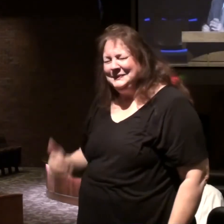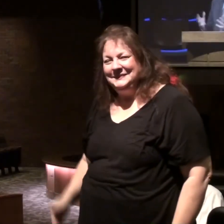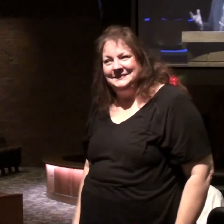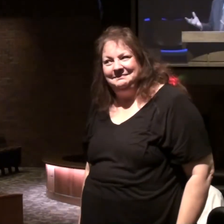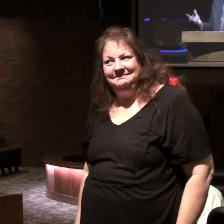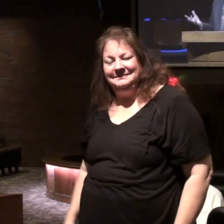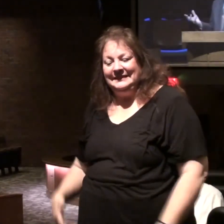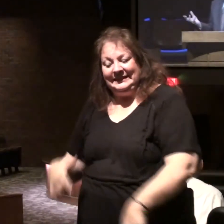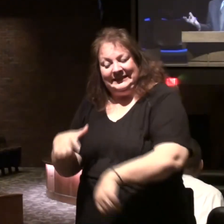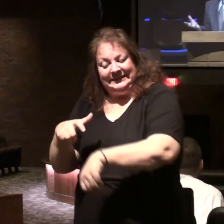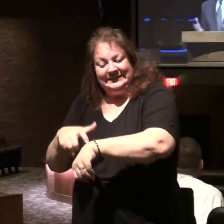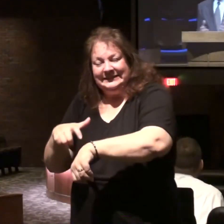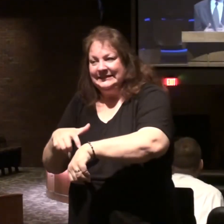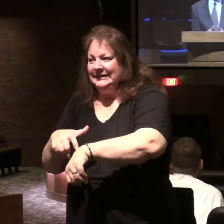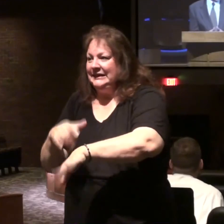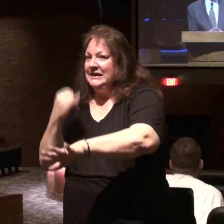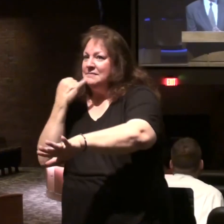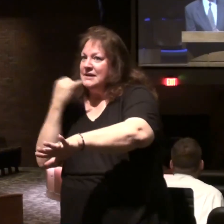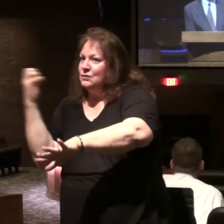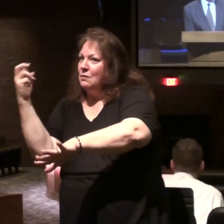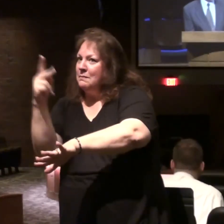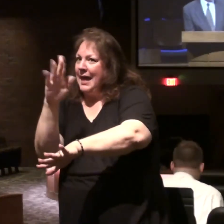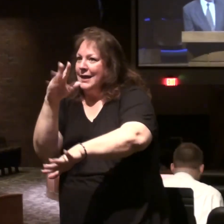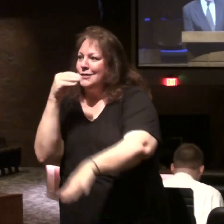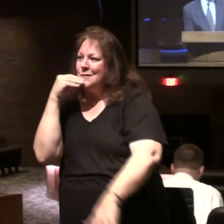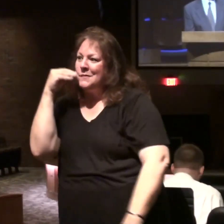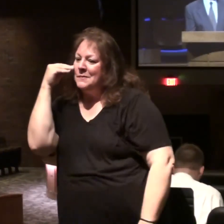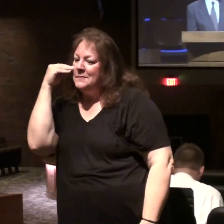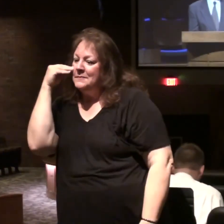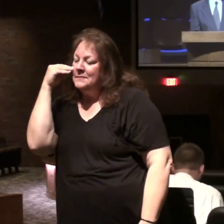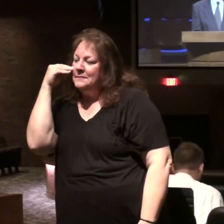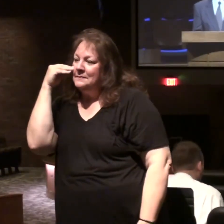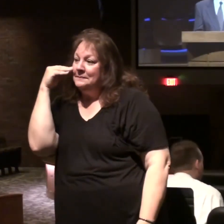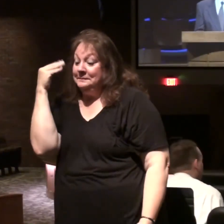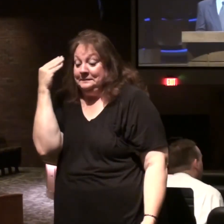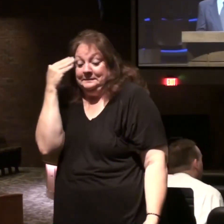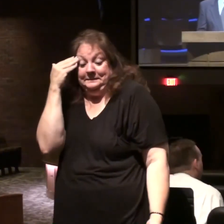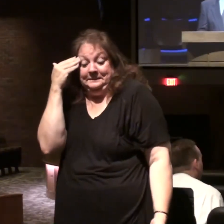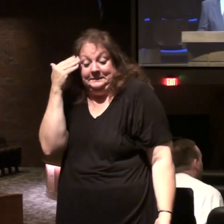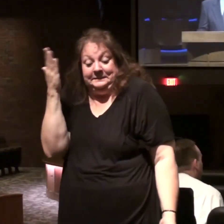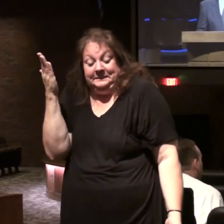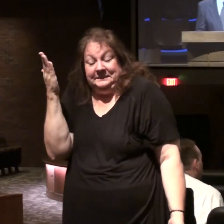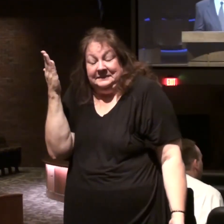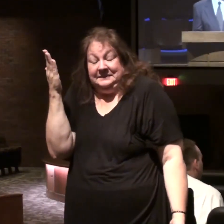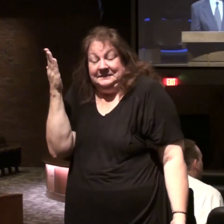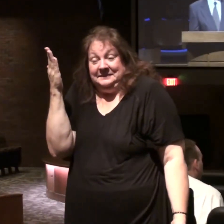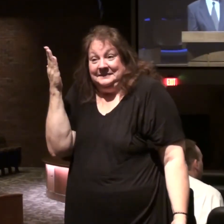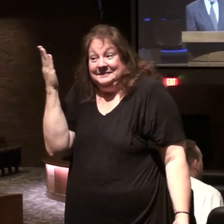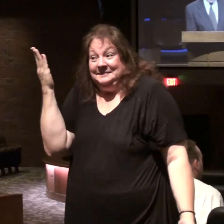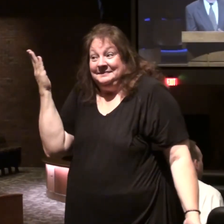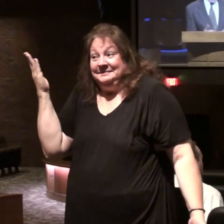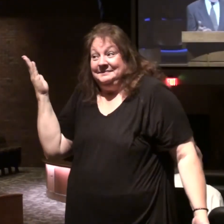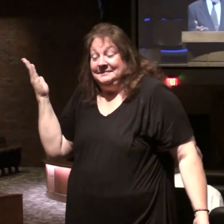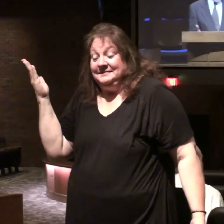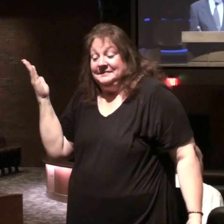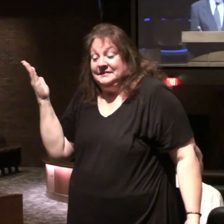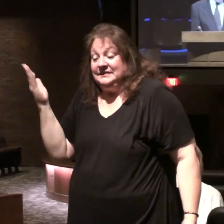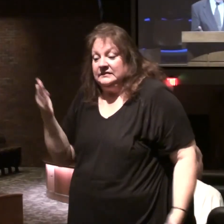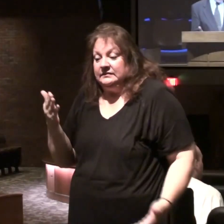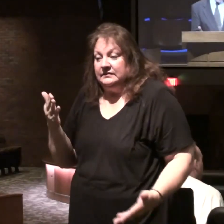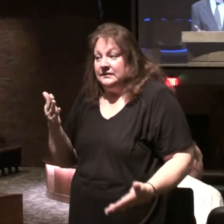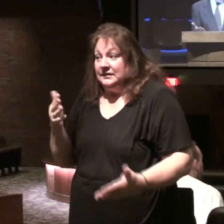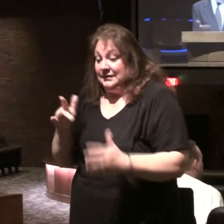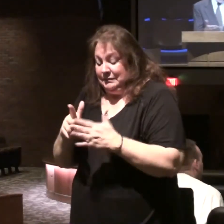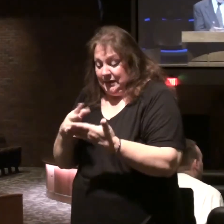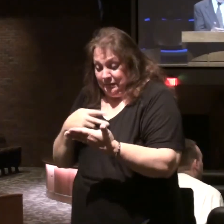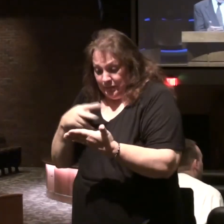we're living in a day Israel's in the land I don't know but we read